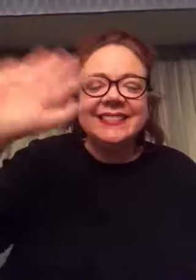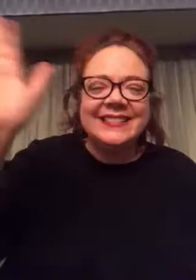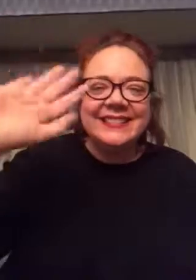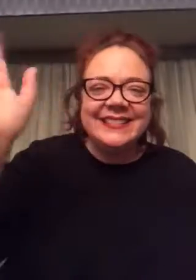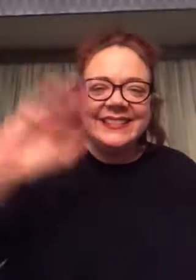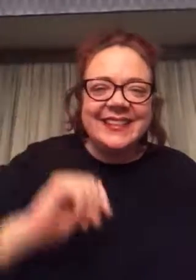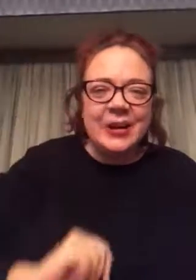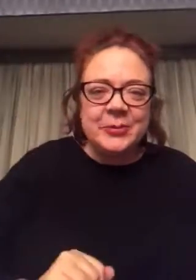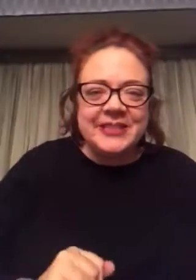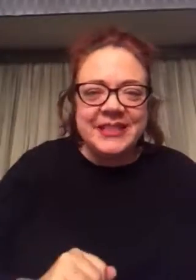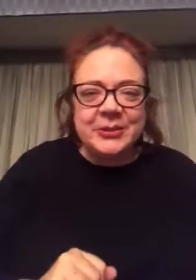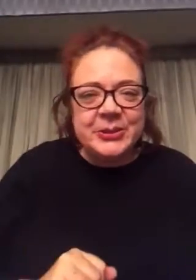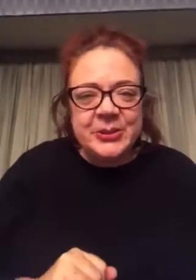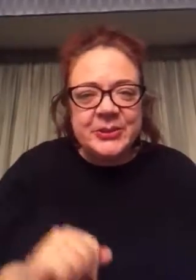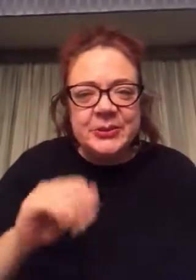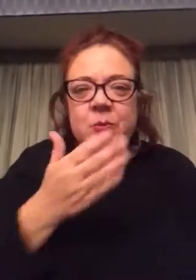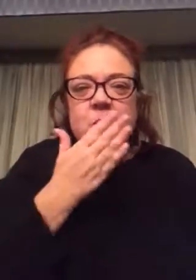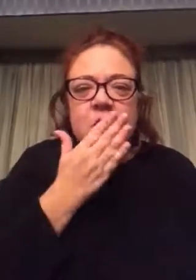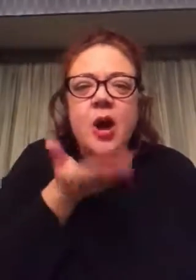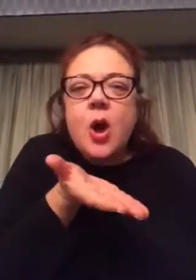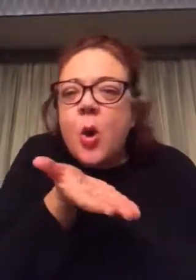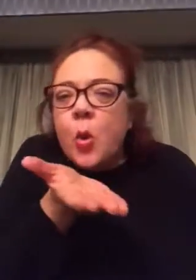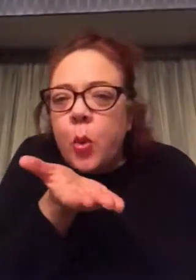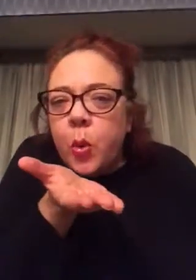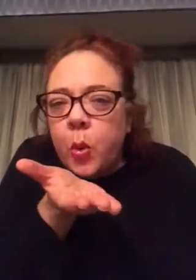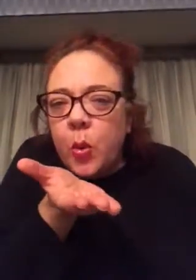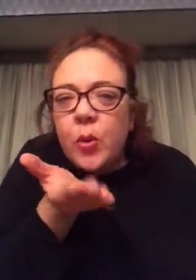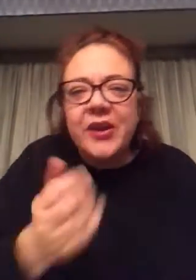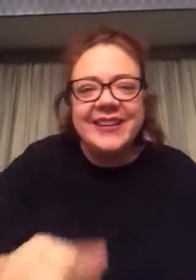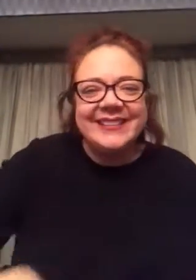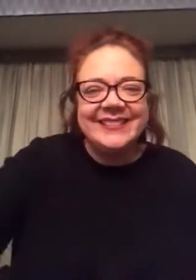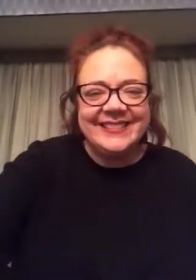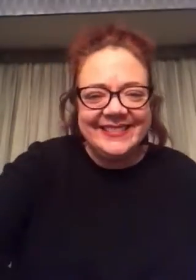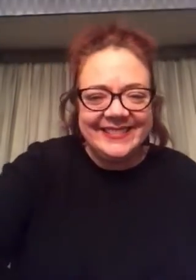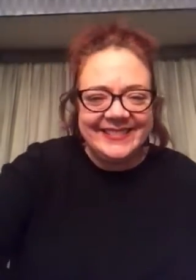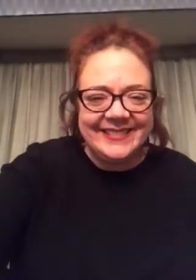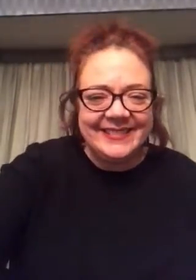And it's hope to see you soon I hope Bye Bye Bye Bye